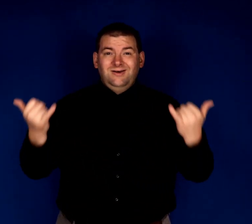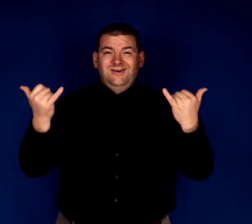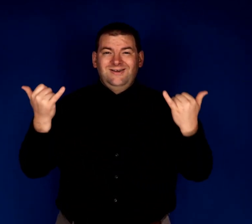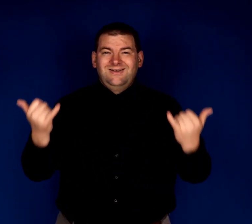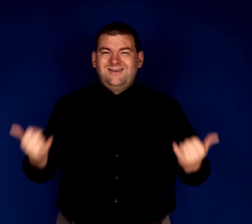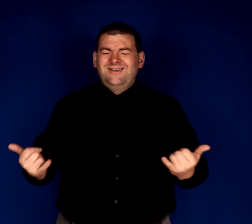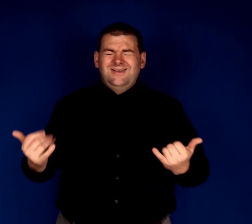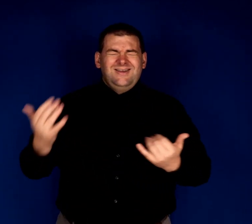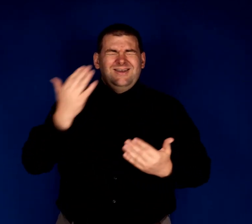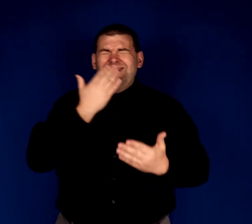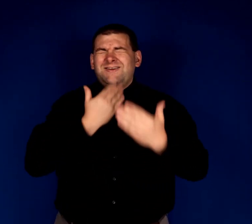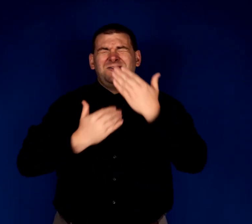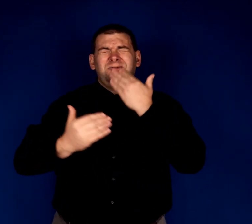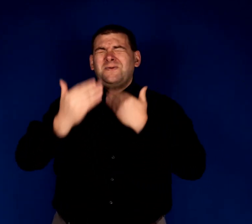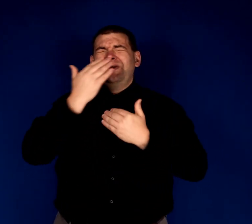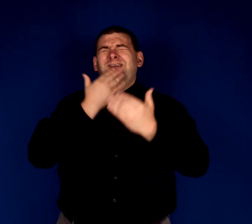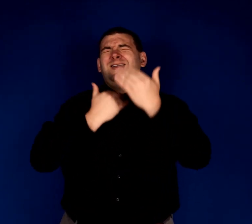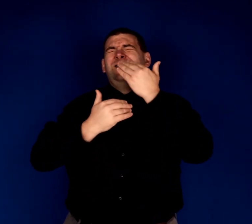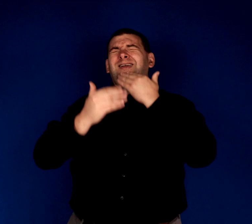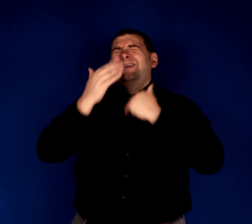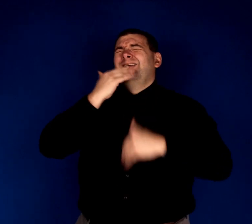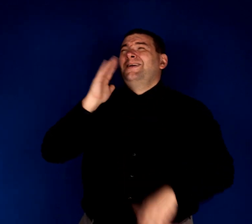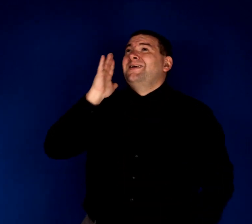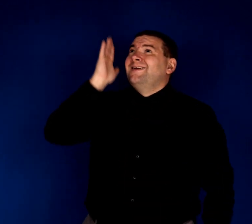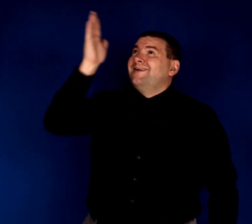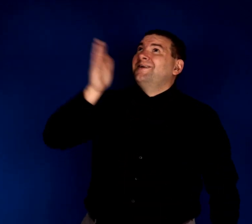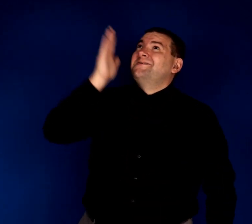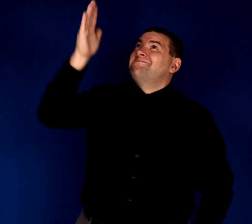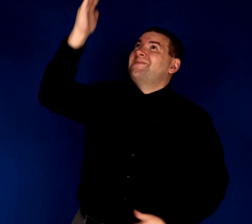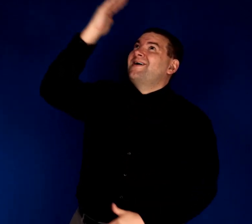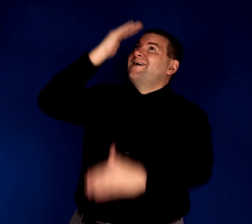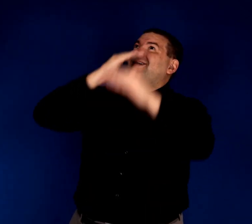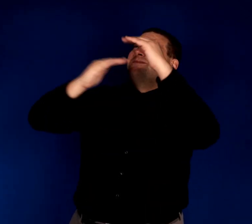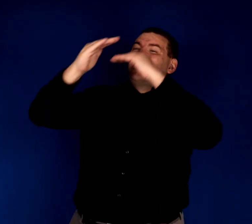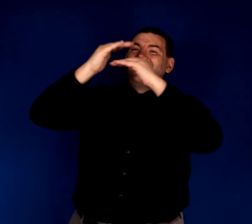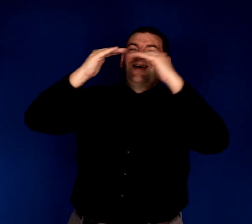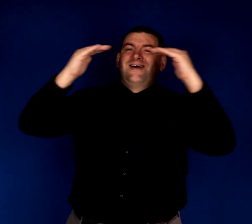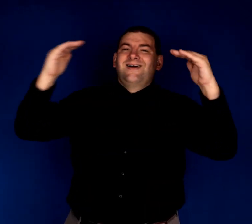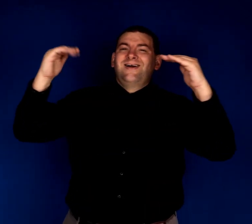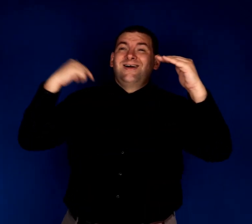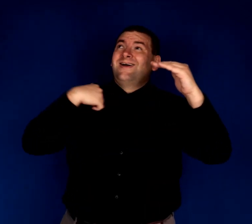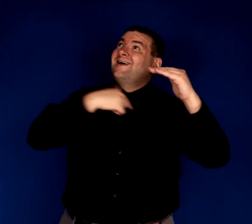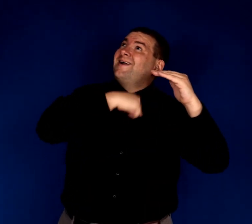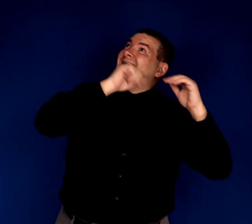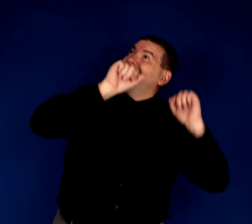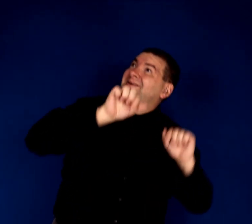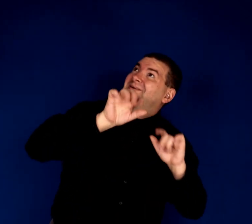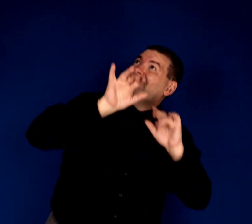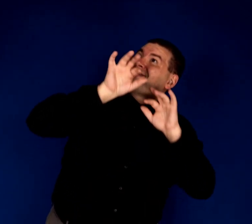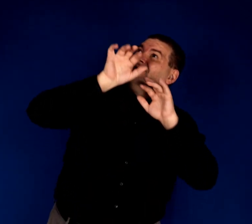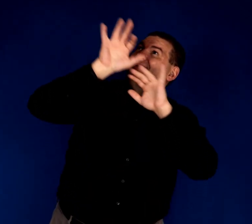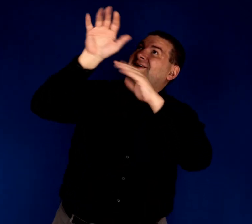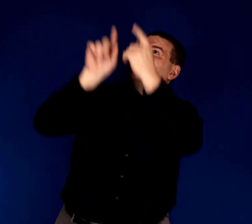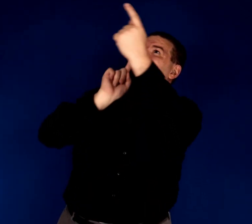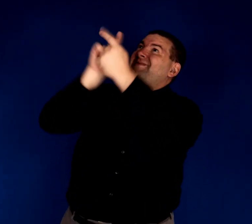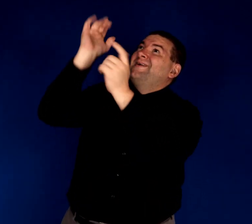In the sweet by and by We shall meet